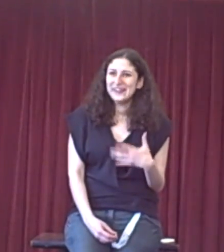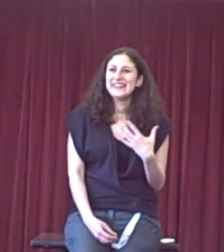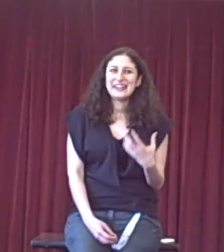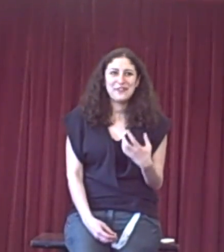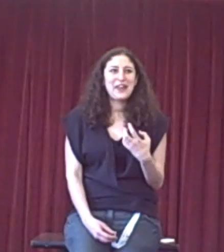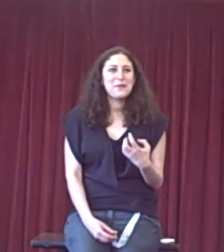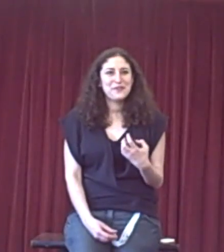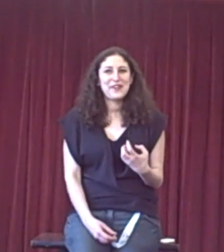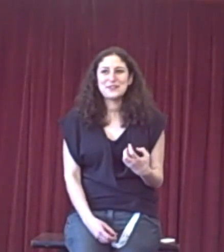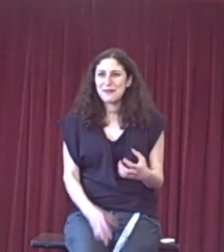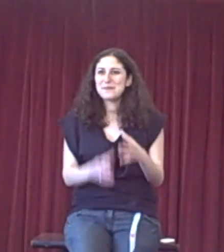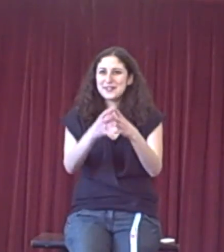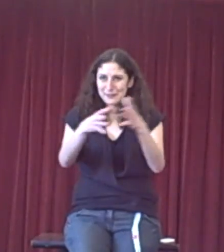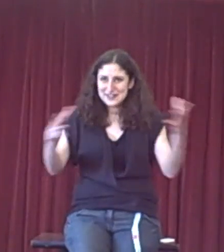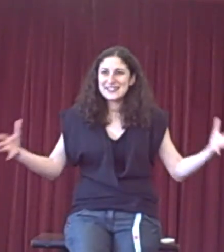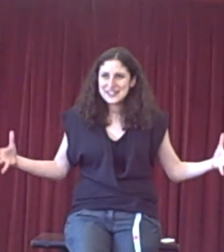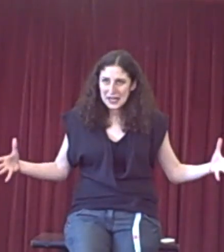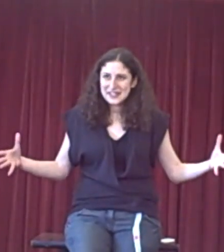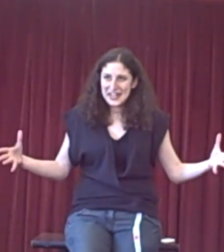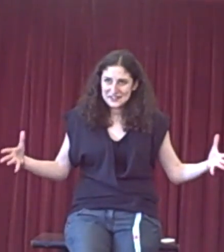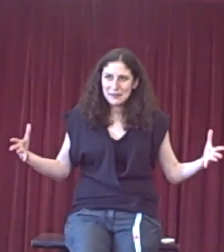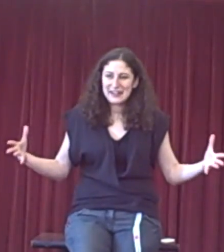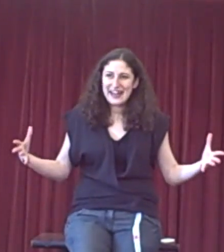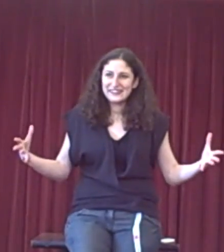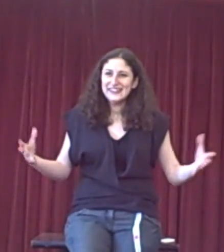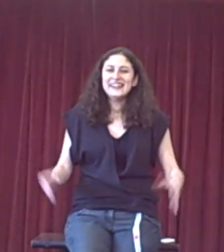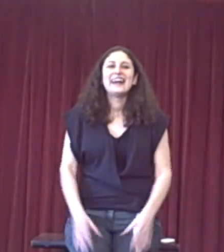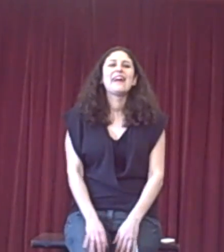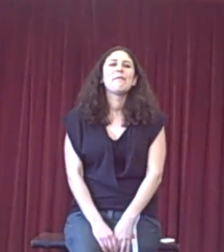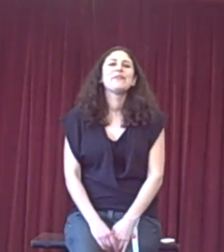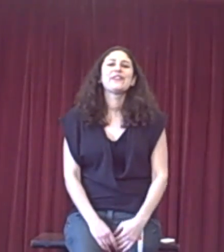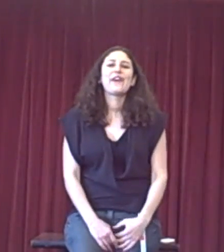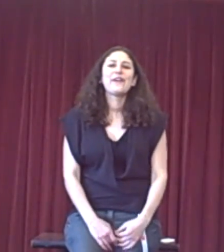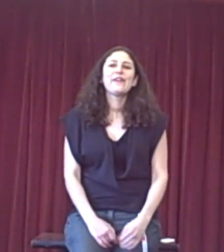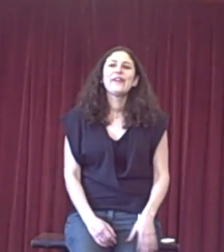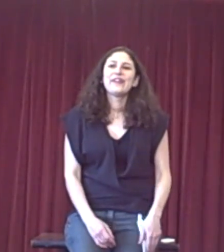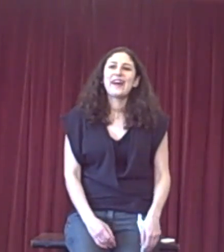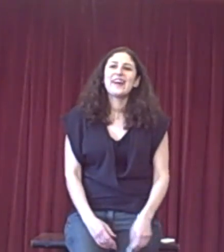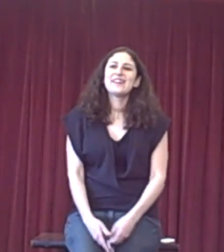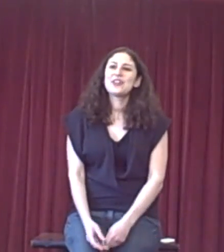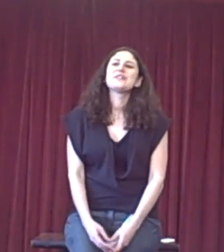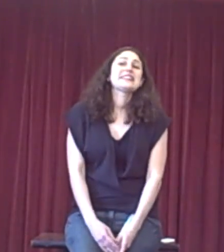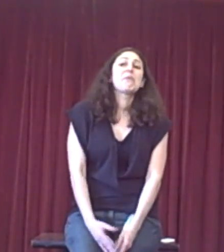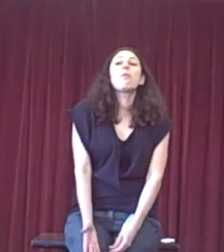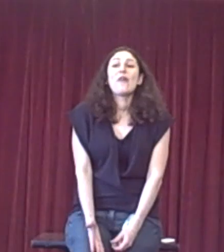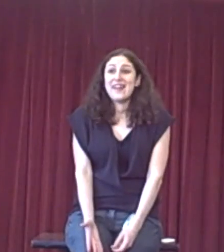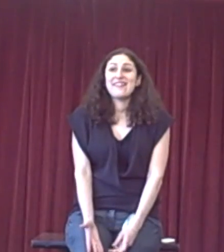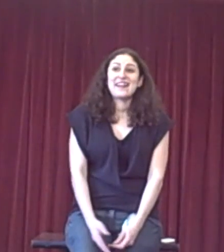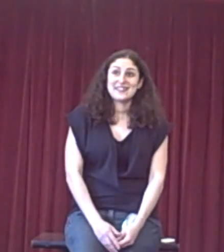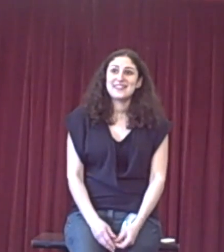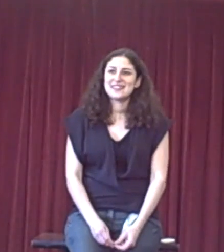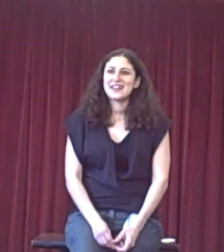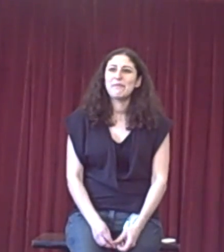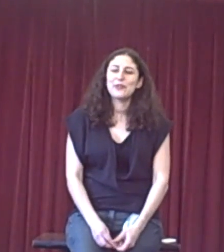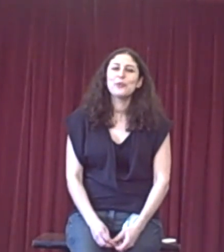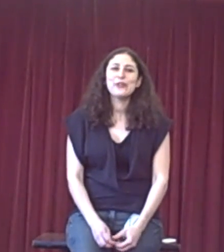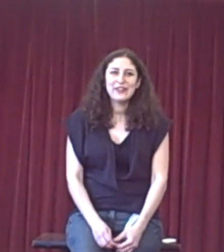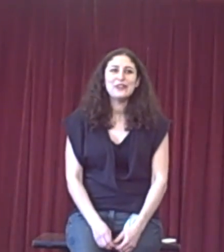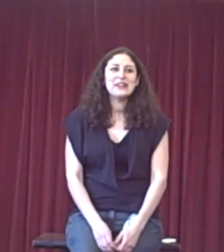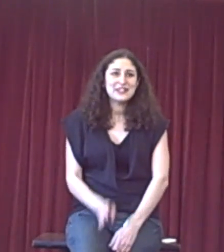get one of those premise arguments, is the Dengar Tower coming down. So don't skimp on it in that sense. Do what you think you need